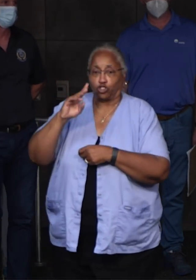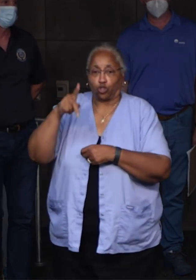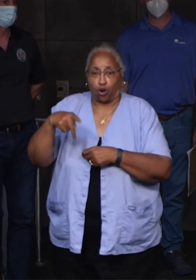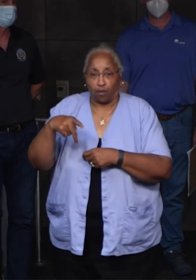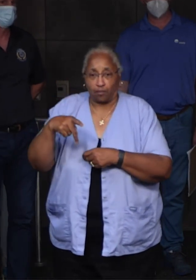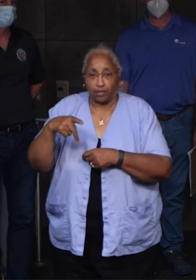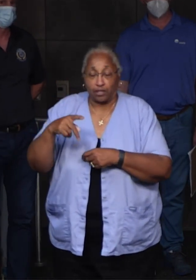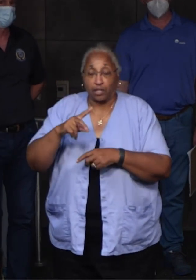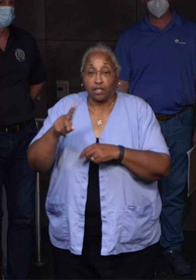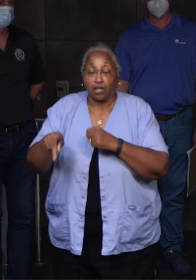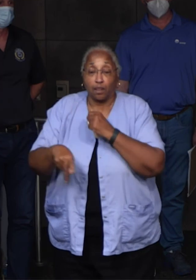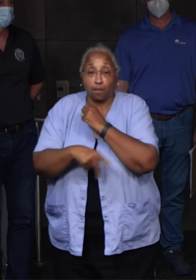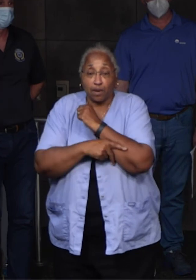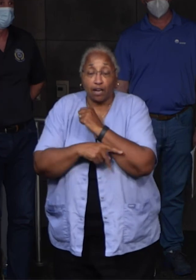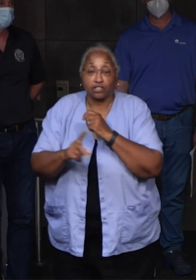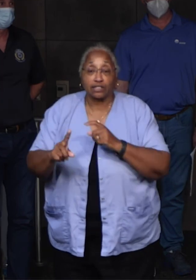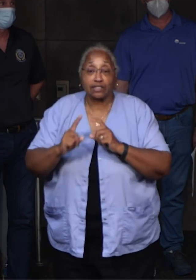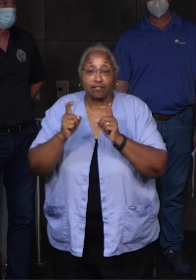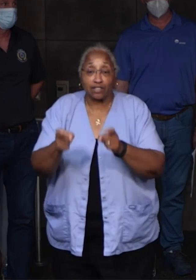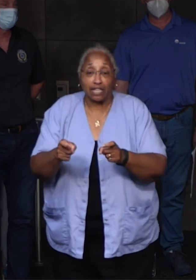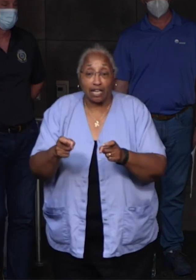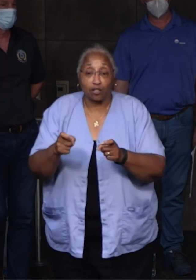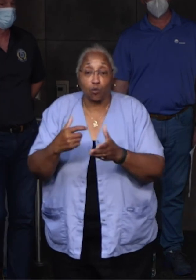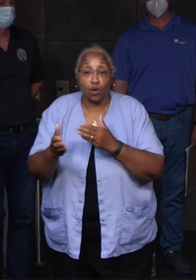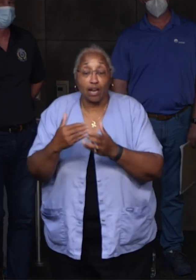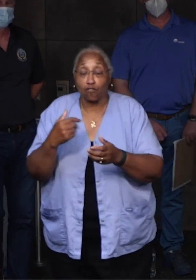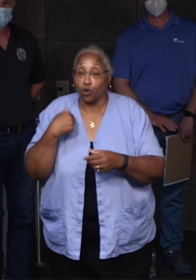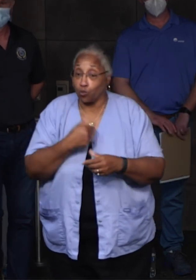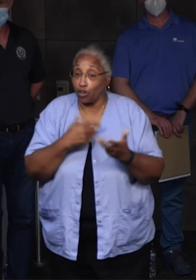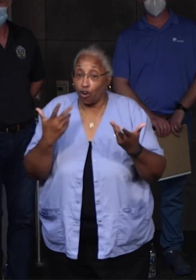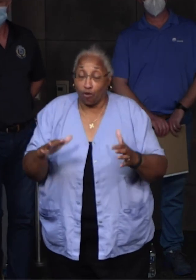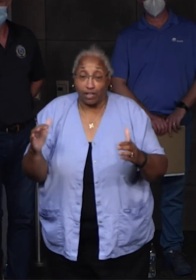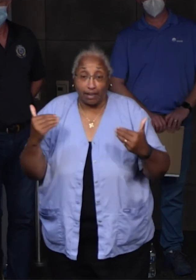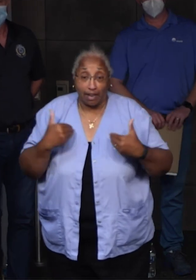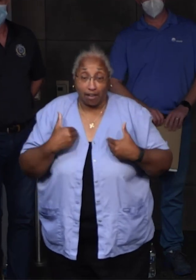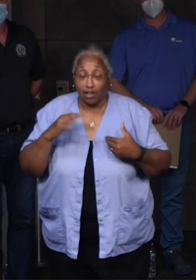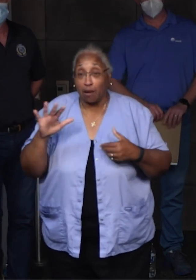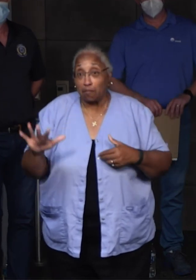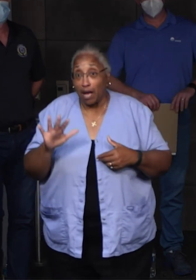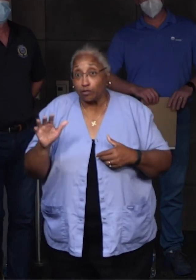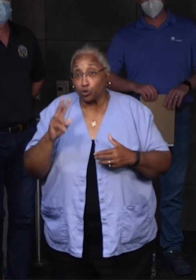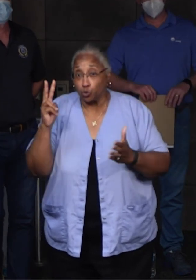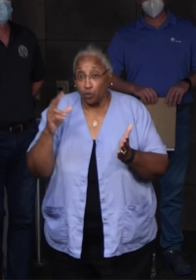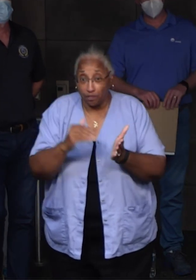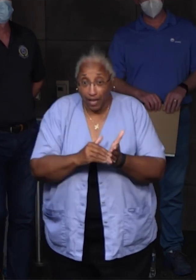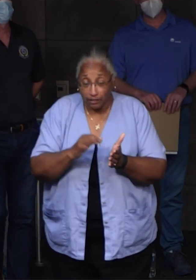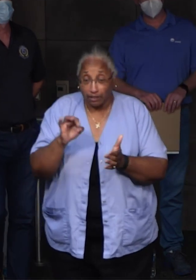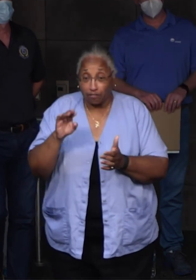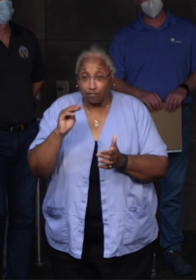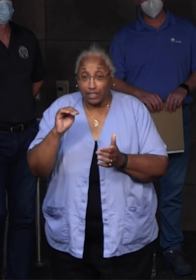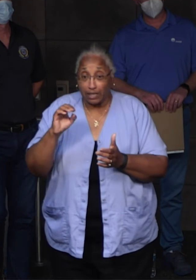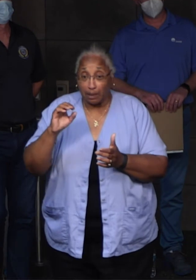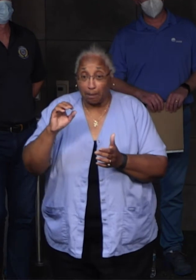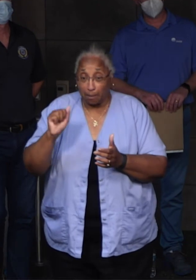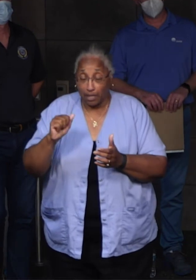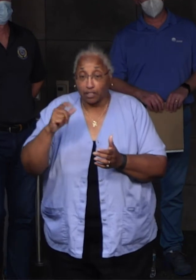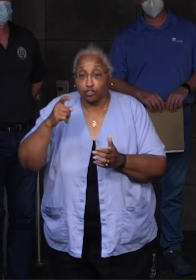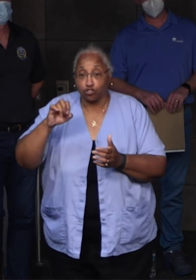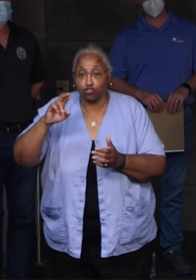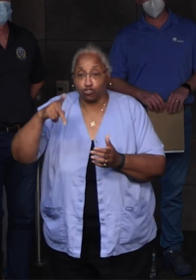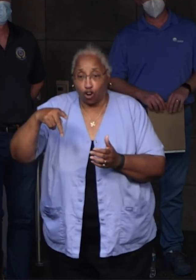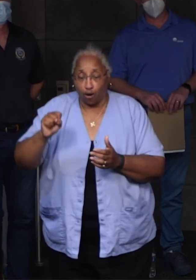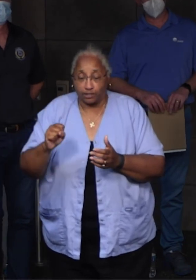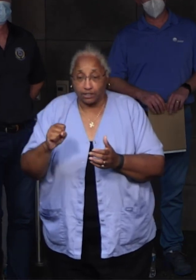has given out what parish resources we had somewhere in the neighborhood of 2000 FEMA talks to individuals that then families have to